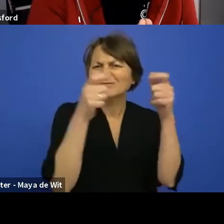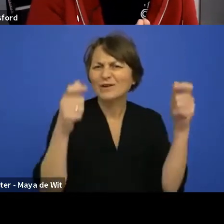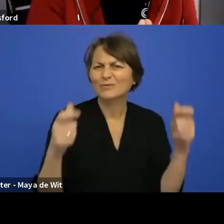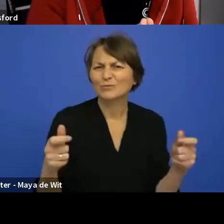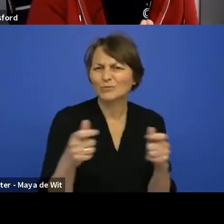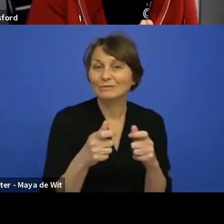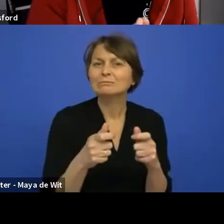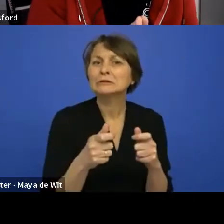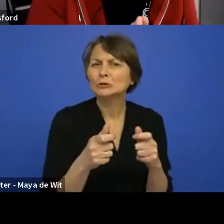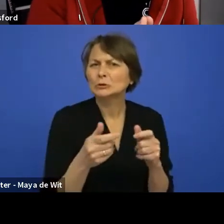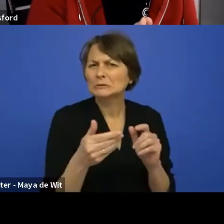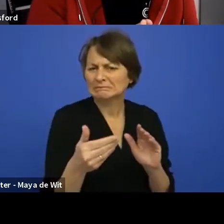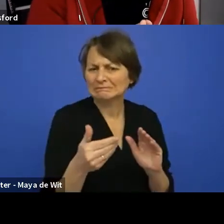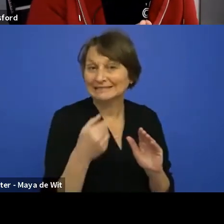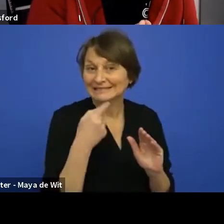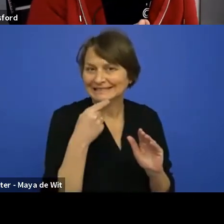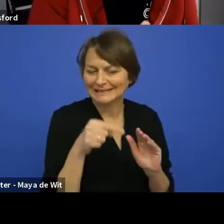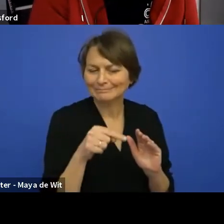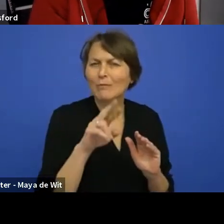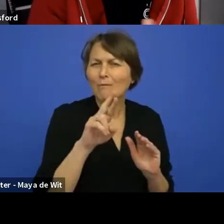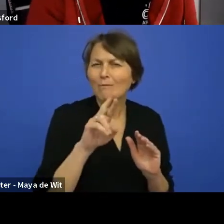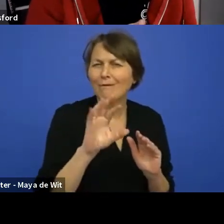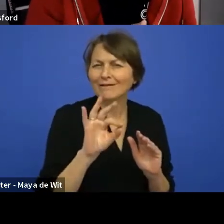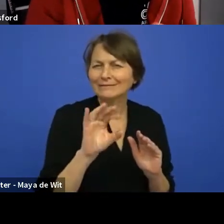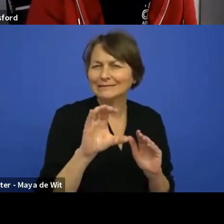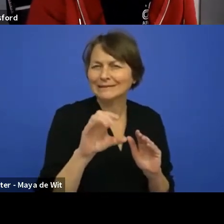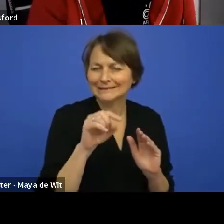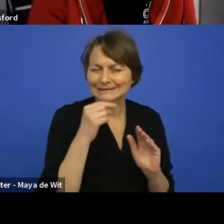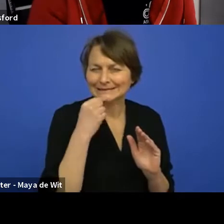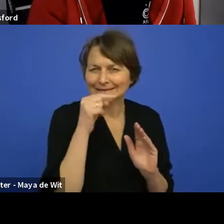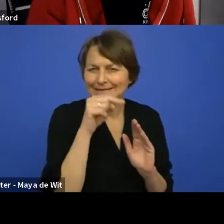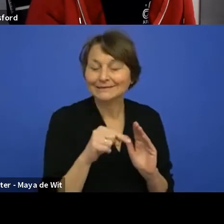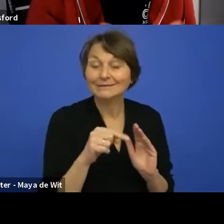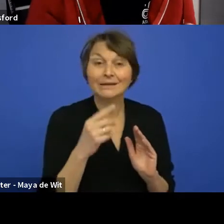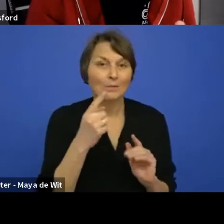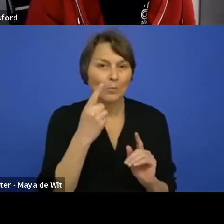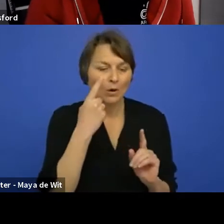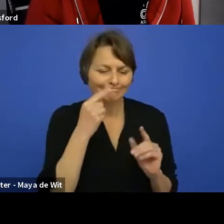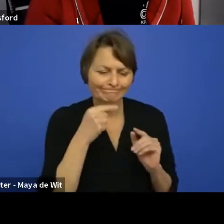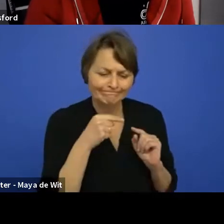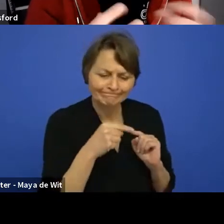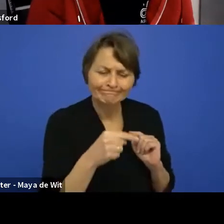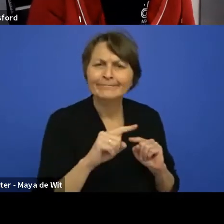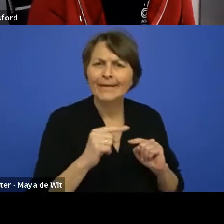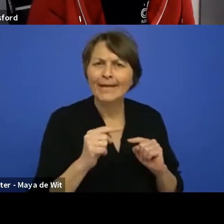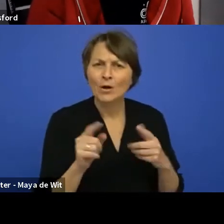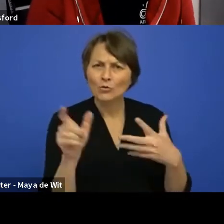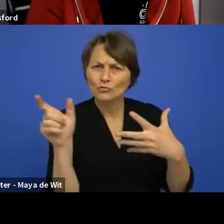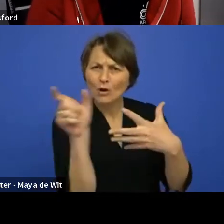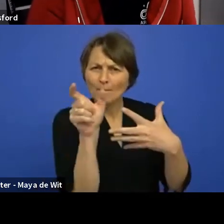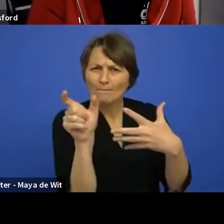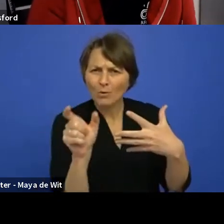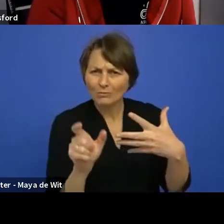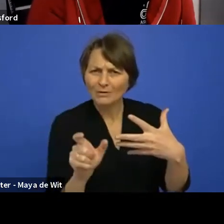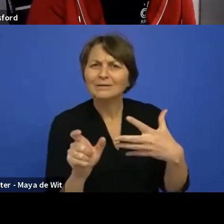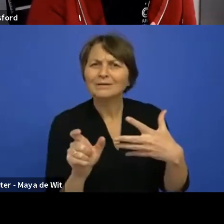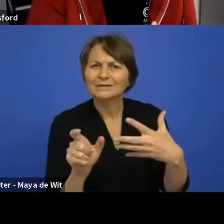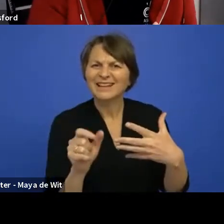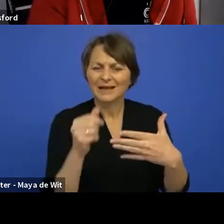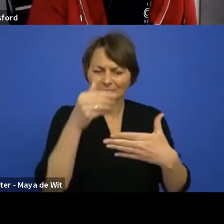um, where we're looking at componentizing things and having a components library. So can